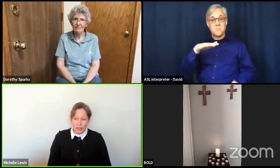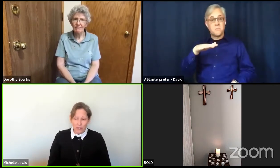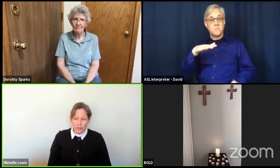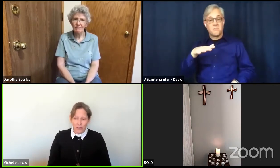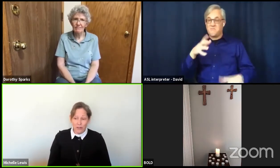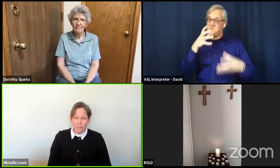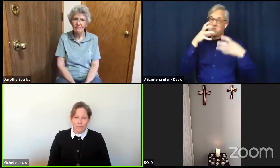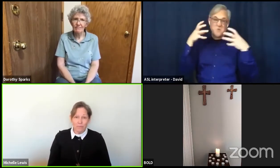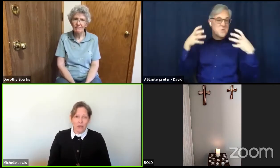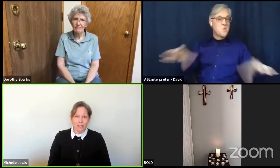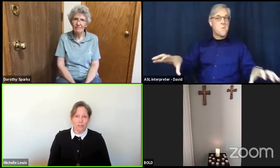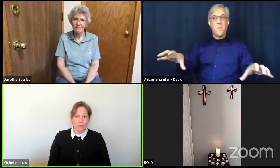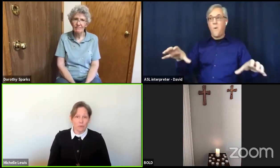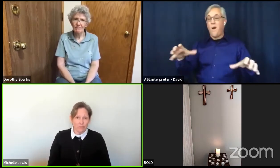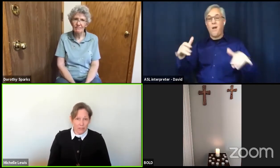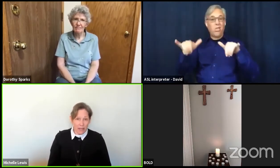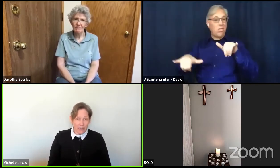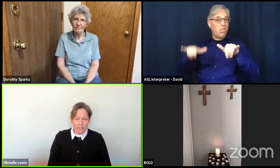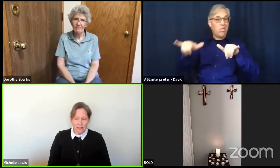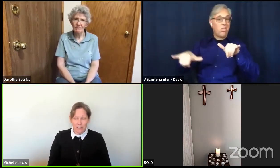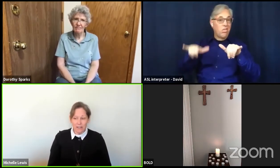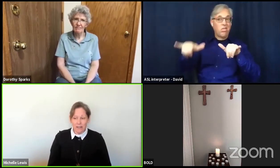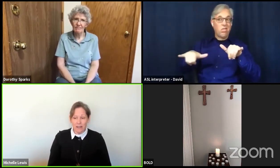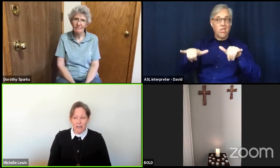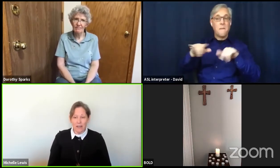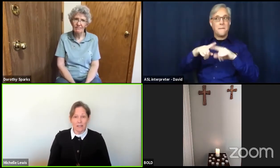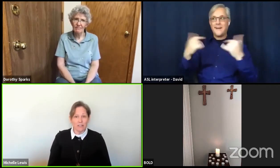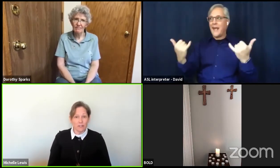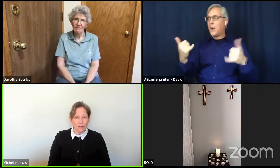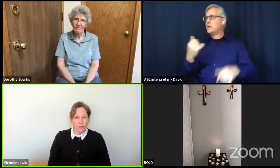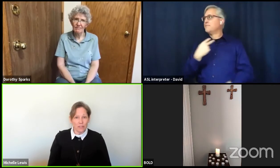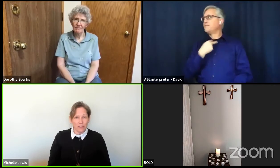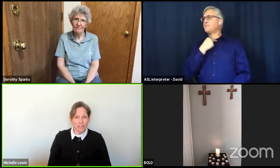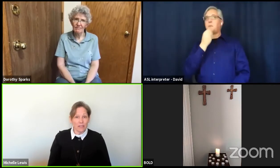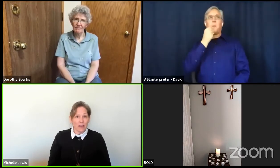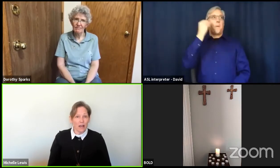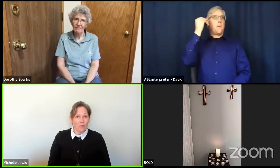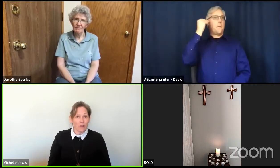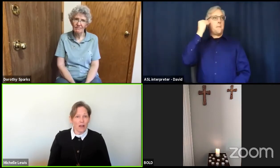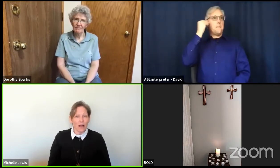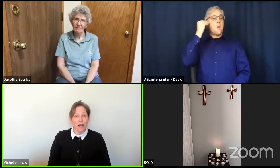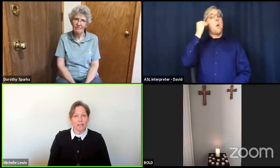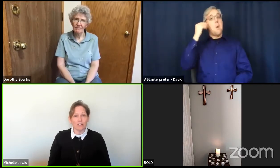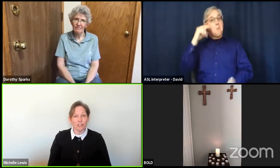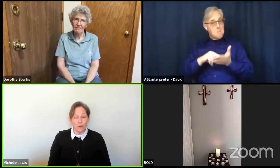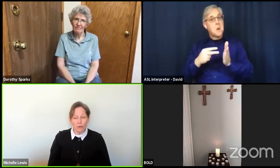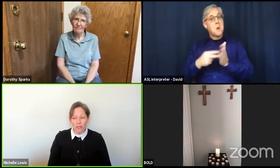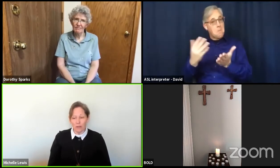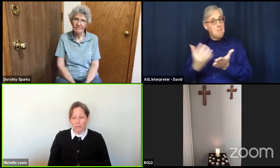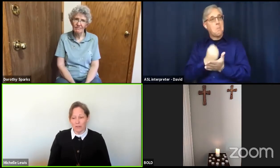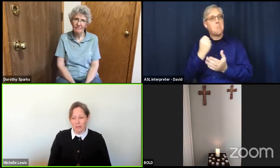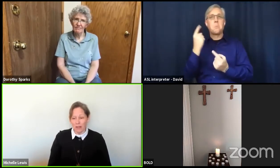and to reflect and to notice how God is showing up in our lives.